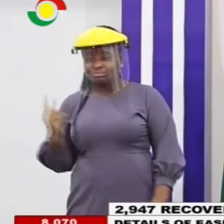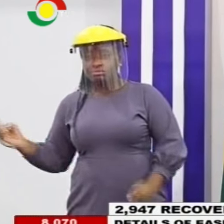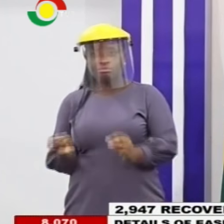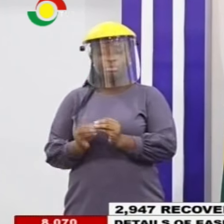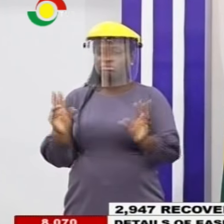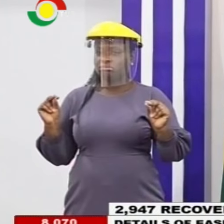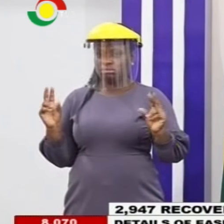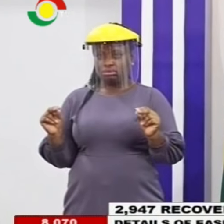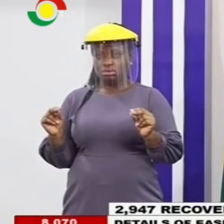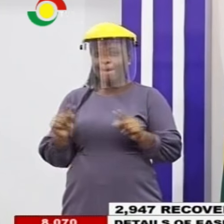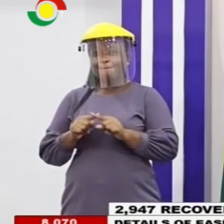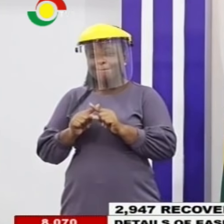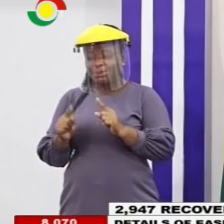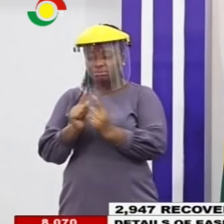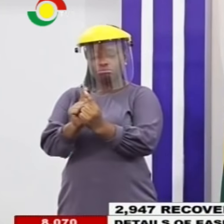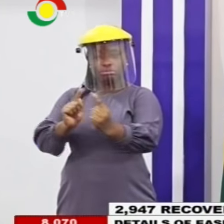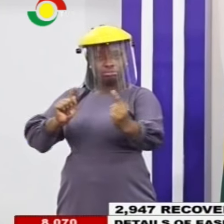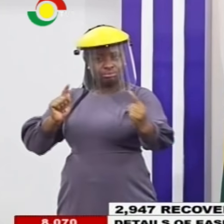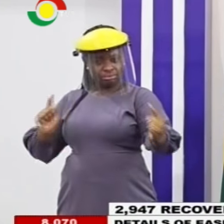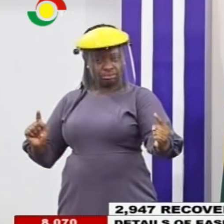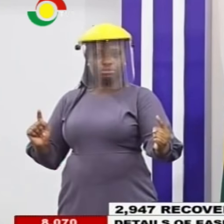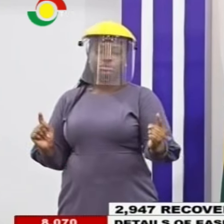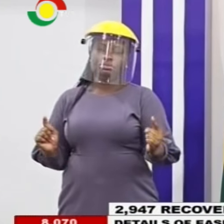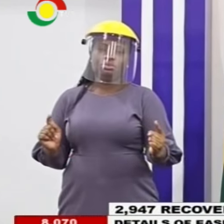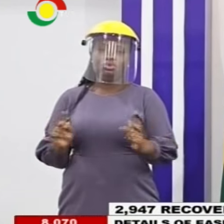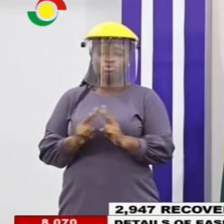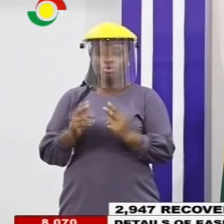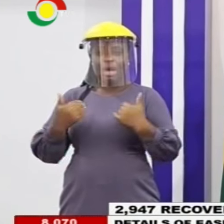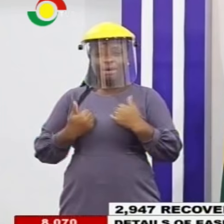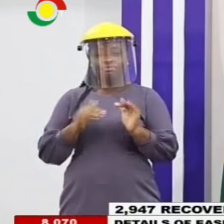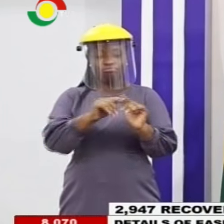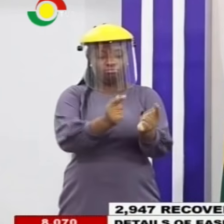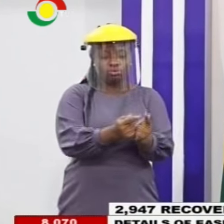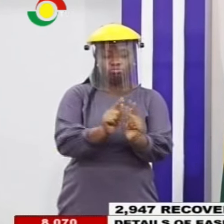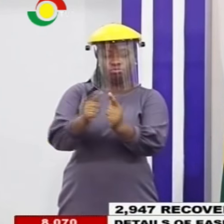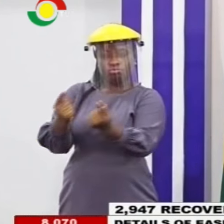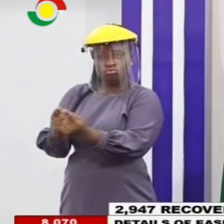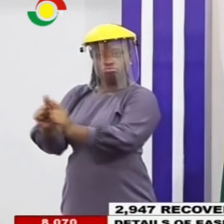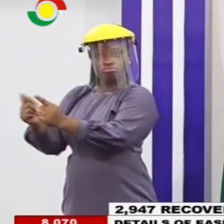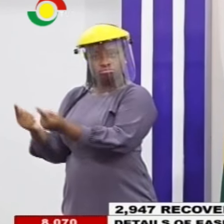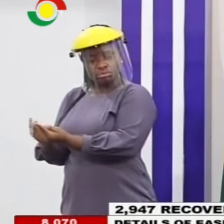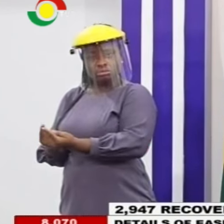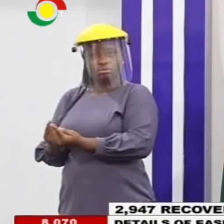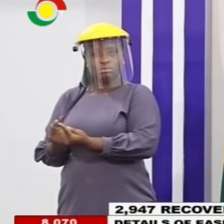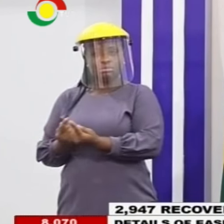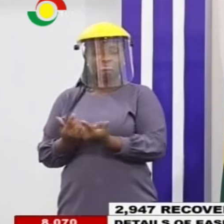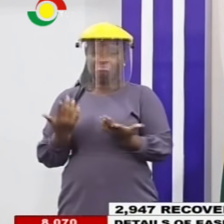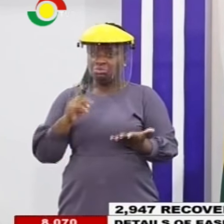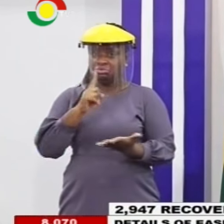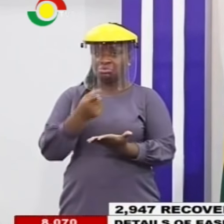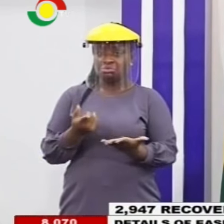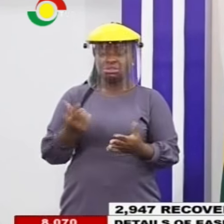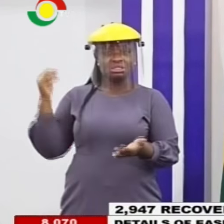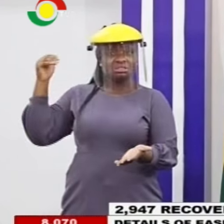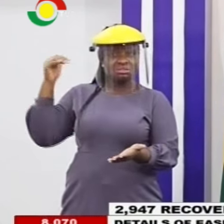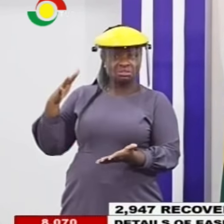and social and hygiene protocols that we've said. There will be no sports during that period. But of course, the